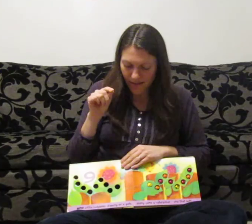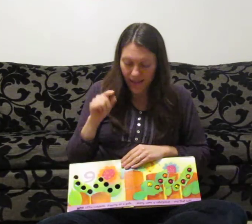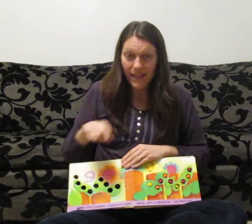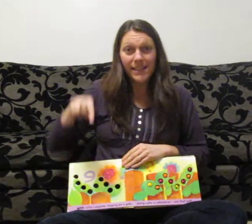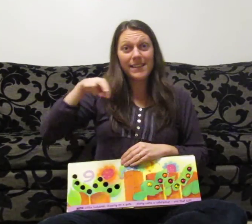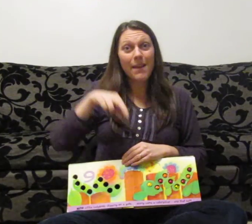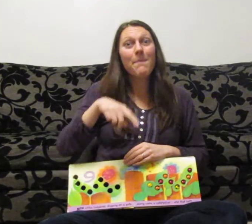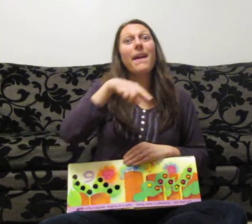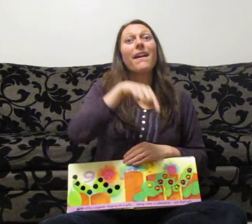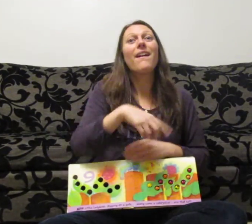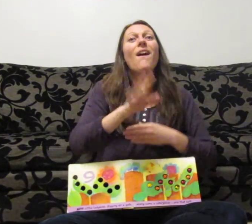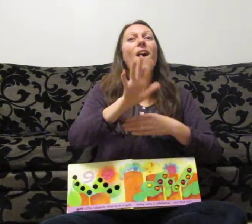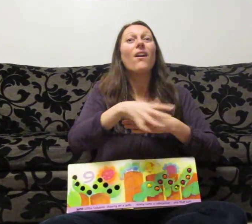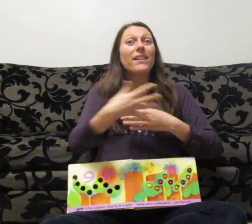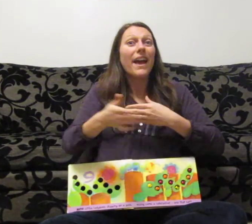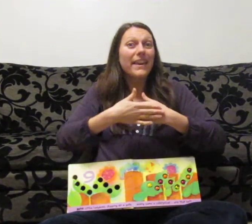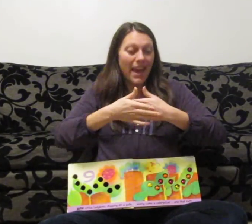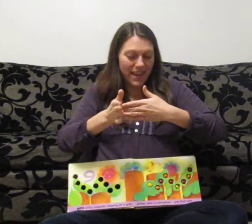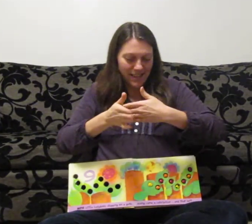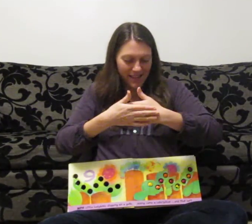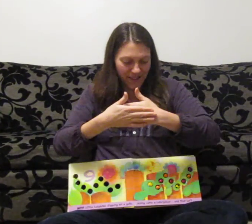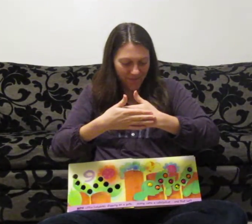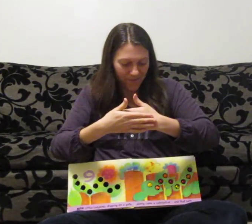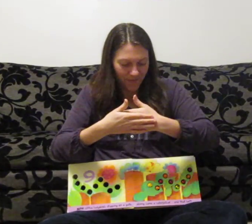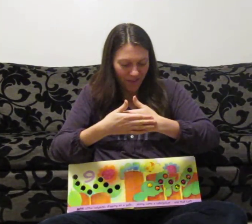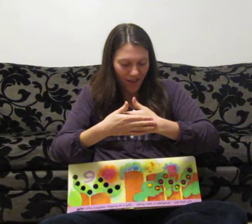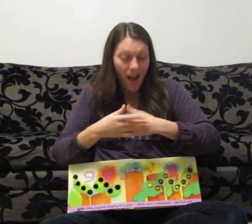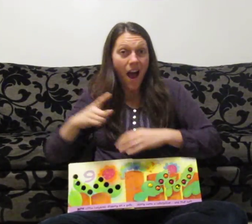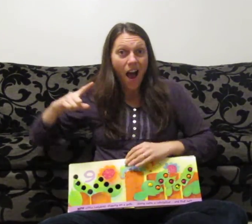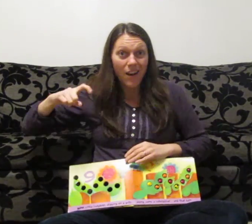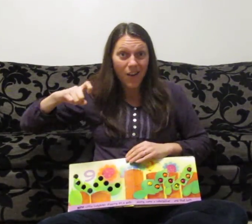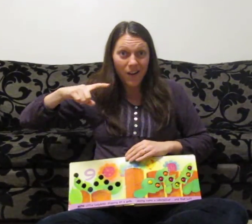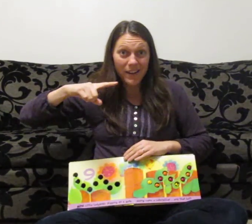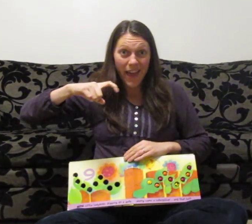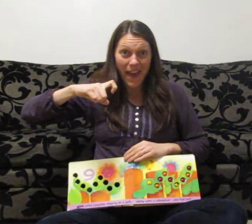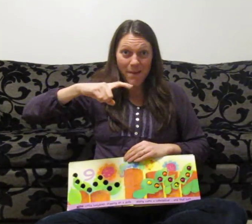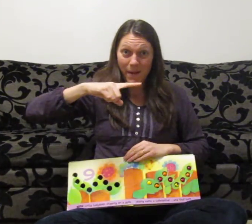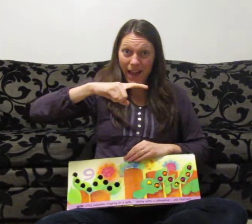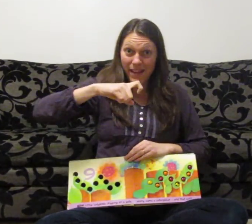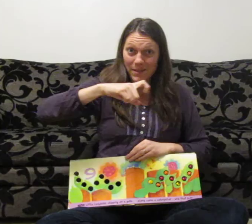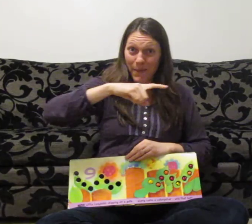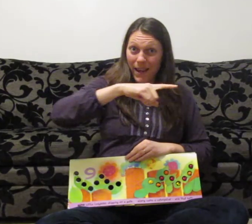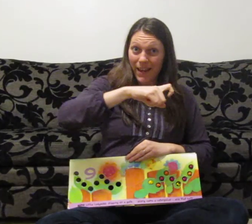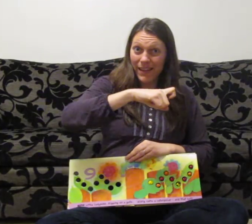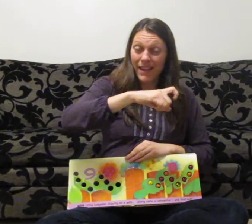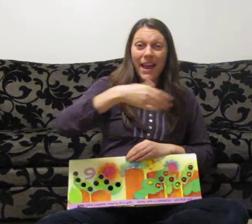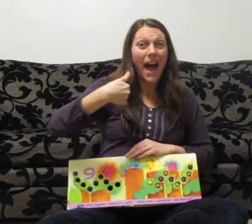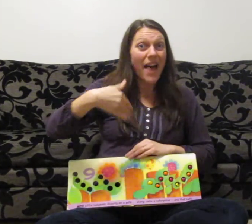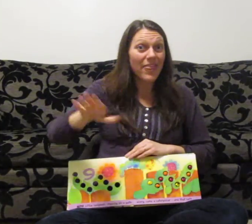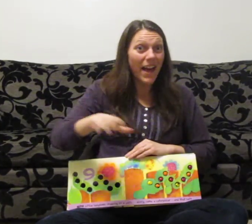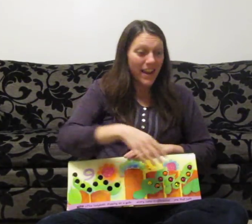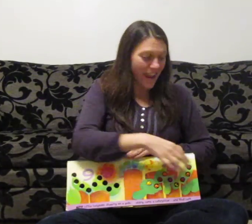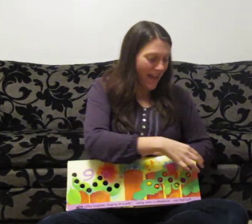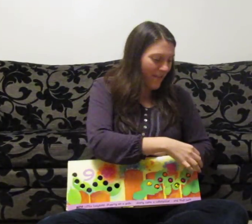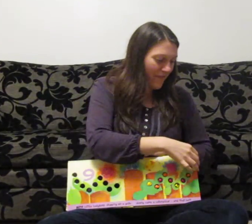skipping on a gate. Along came a caterpillar and that left